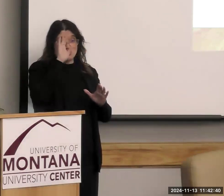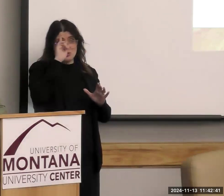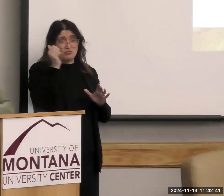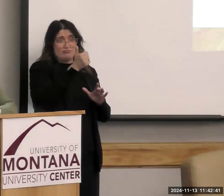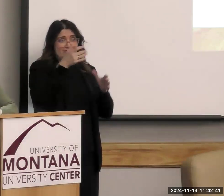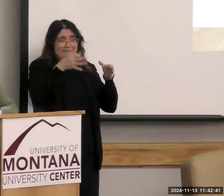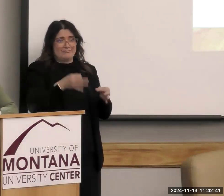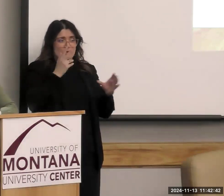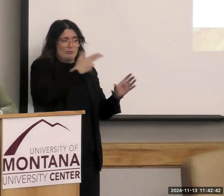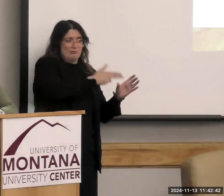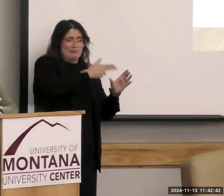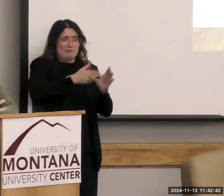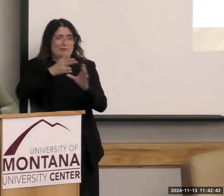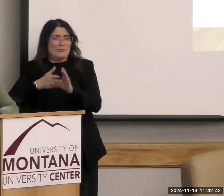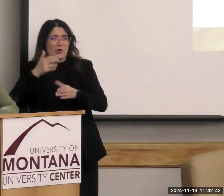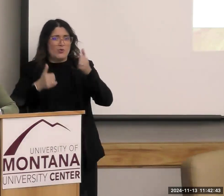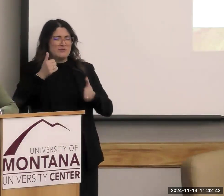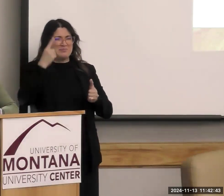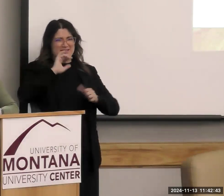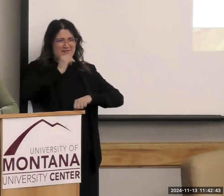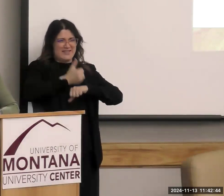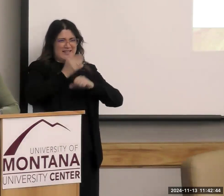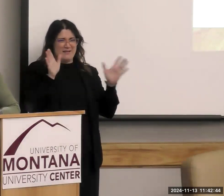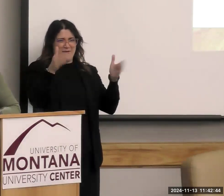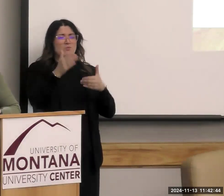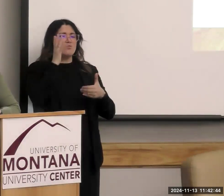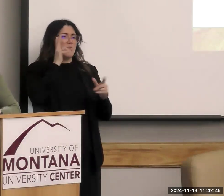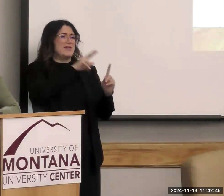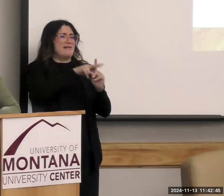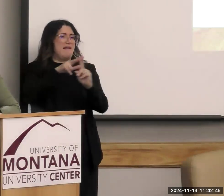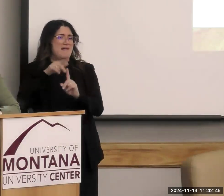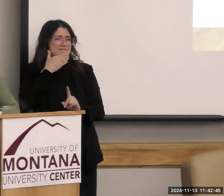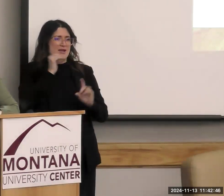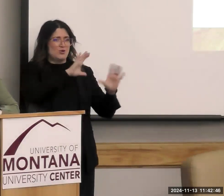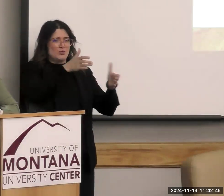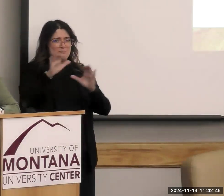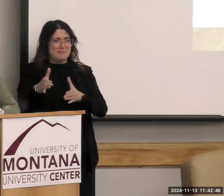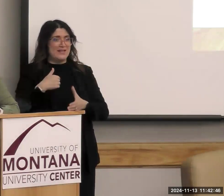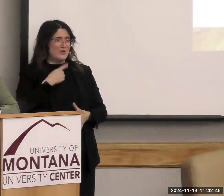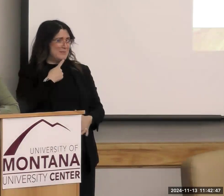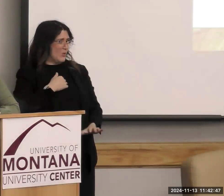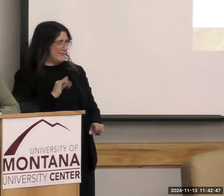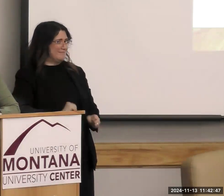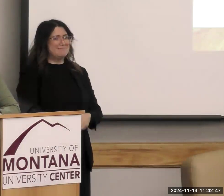and structure of the room, we're going to assign the groups. That's what I'm being told. So.